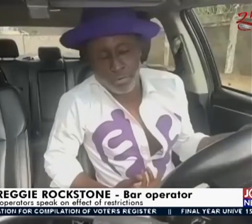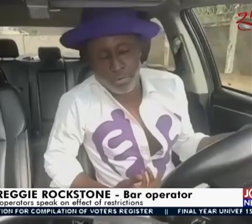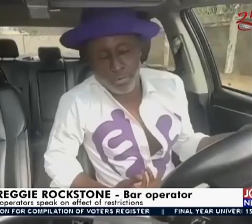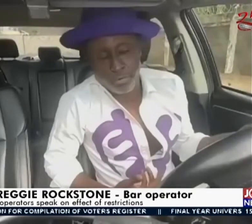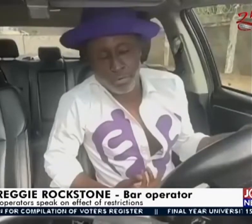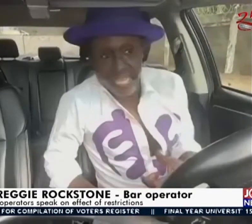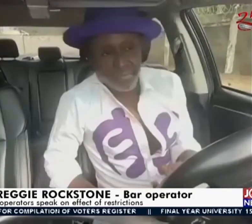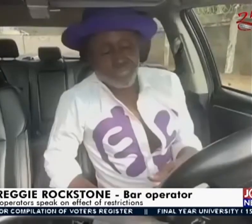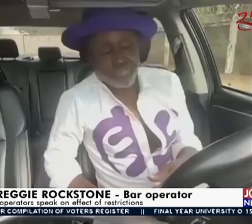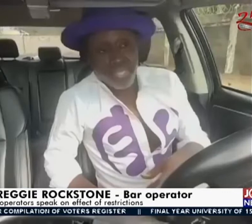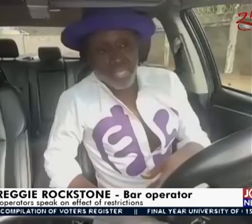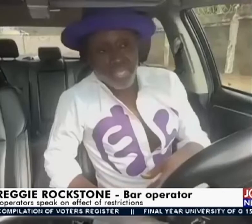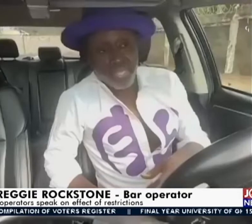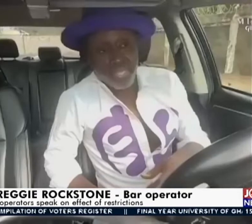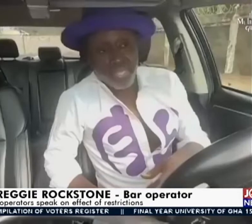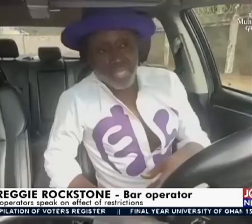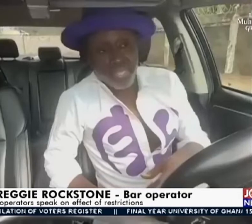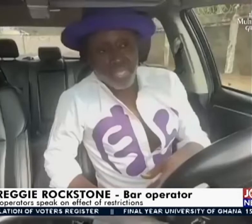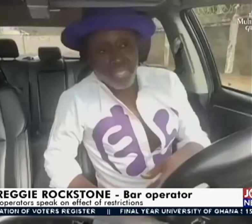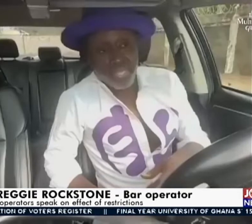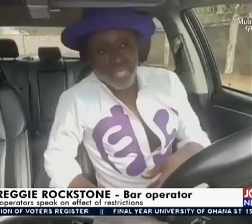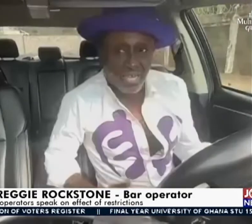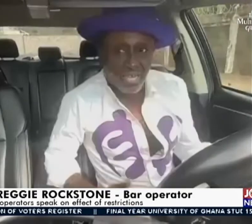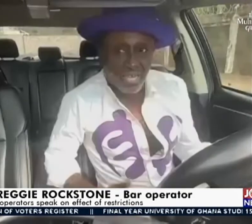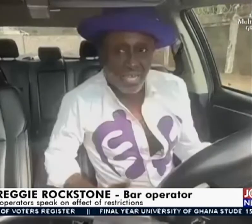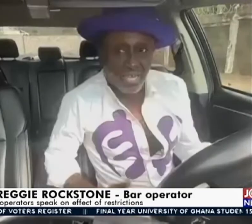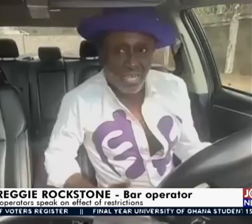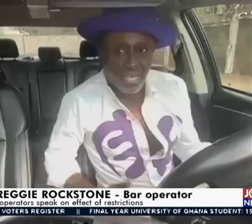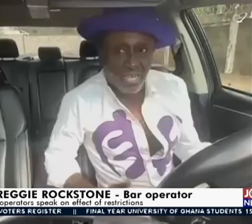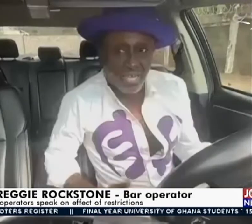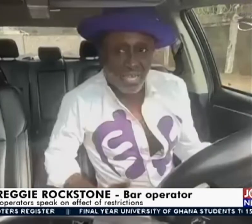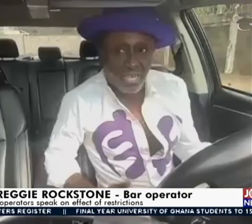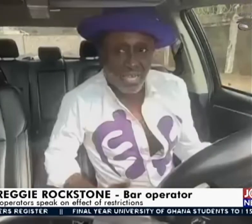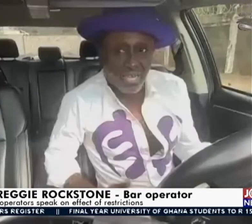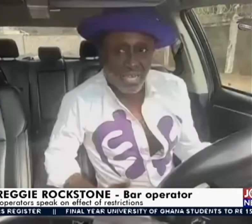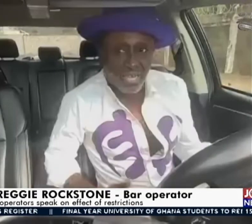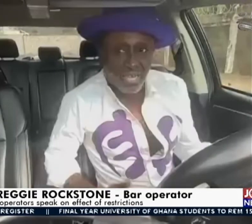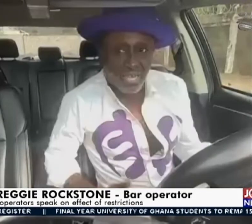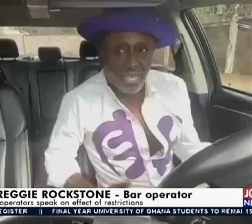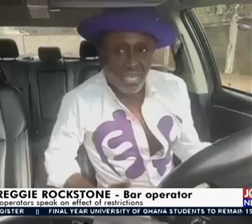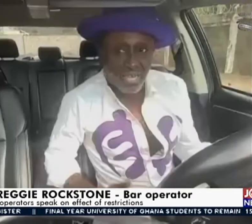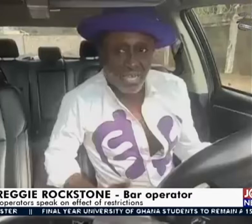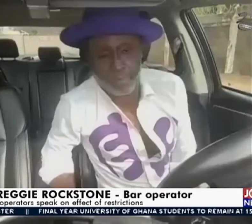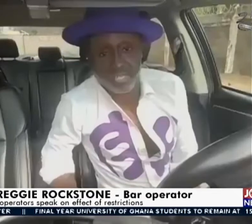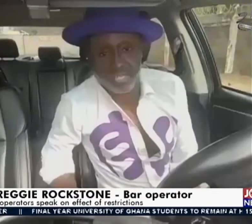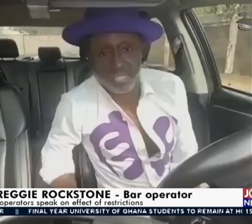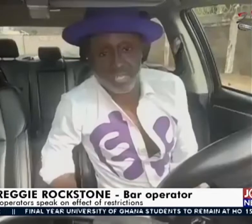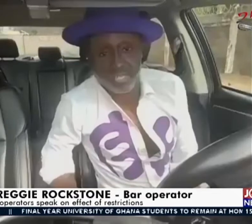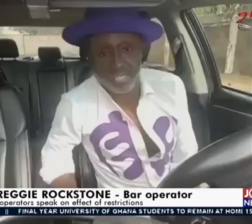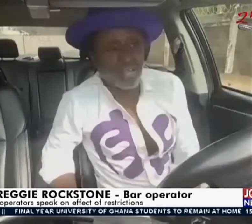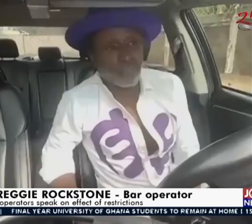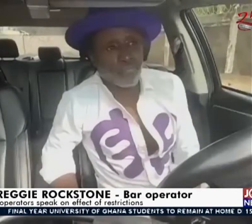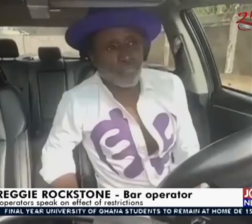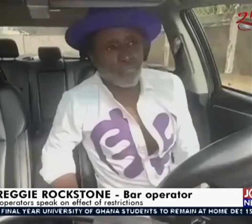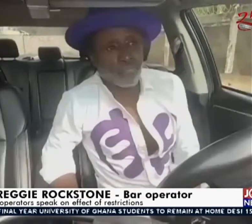But today, against my spirituality, and I, I think I'm gonna stick with